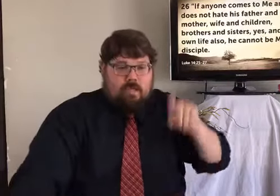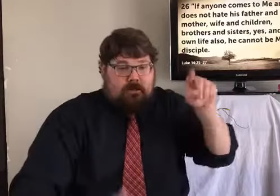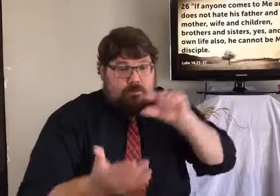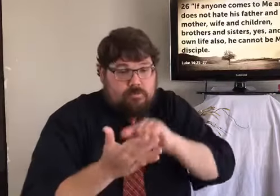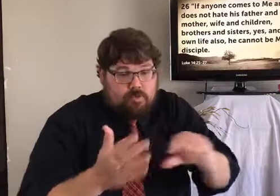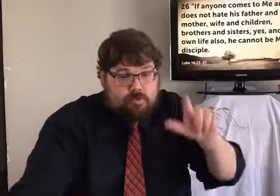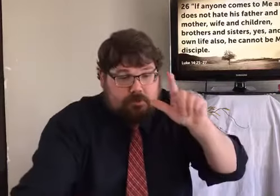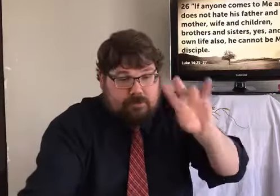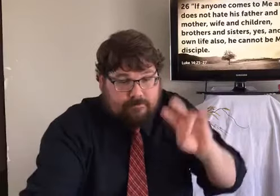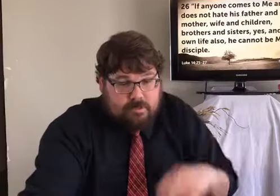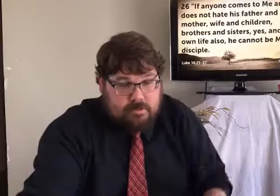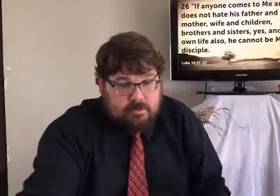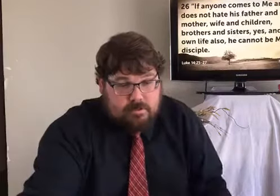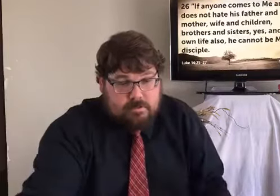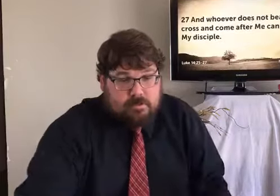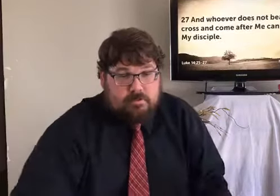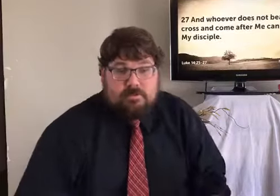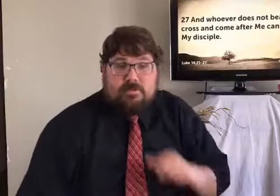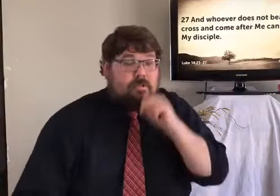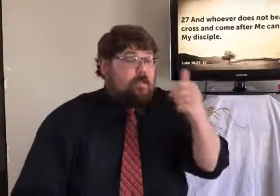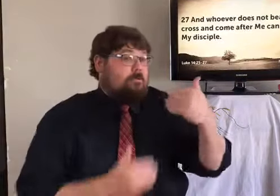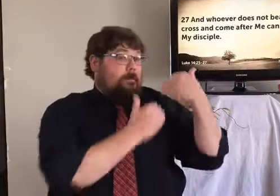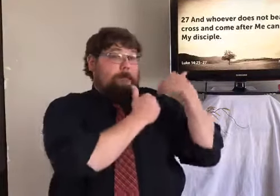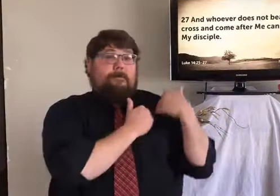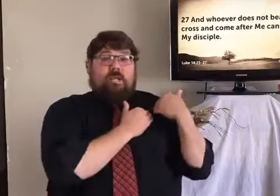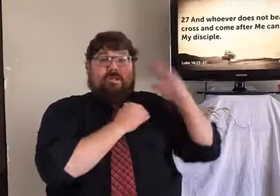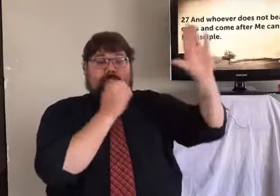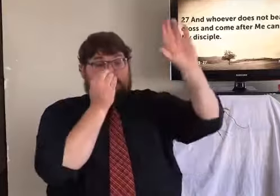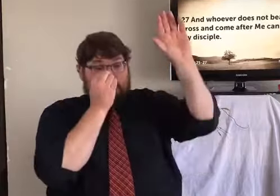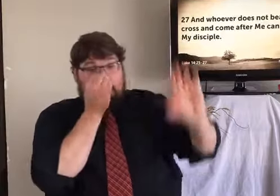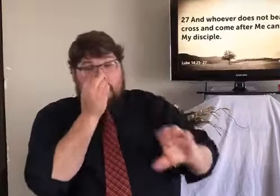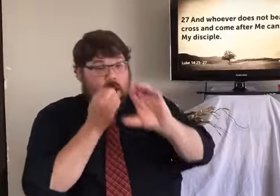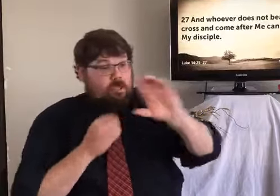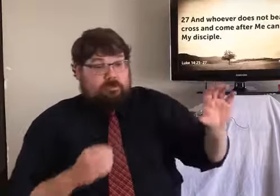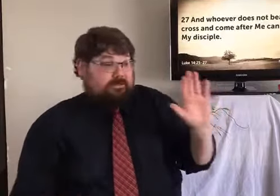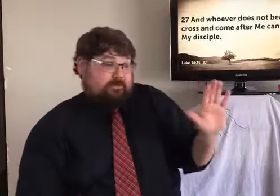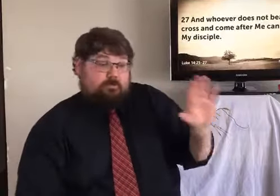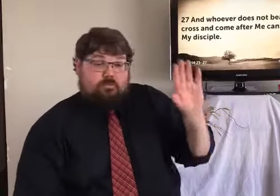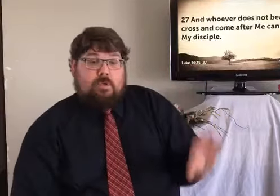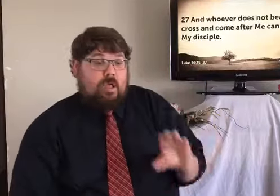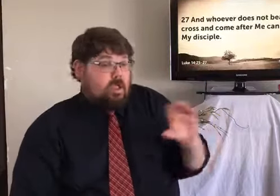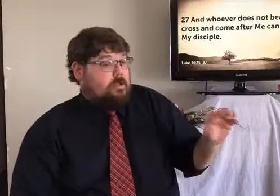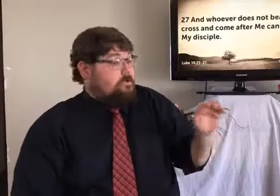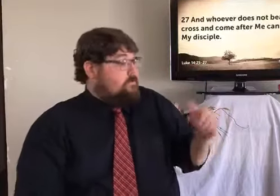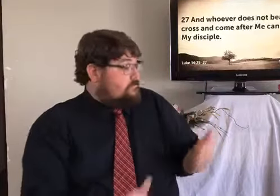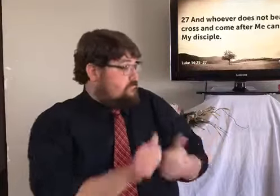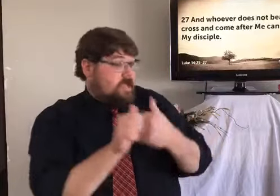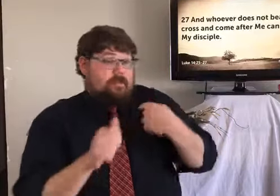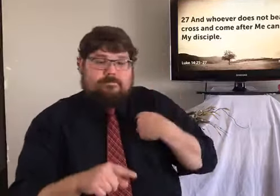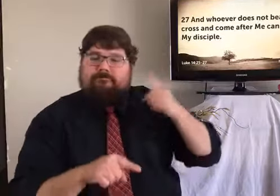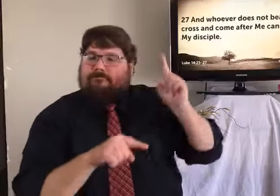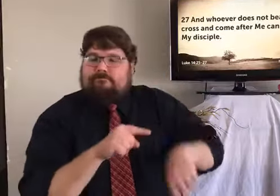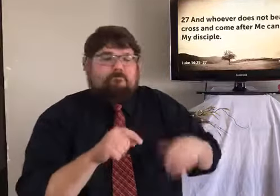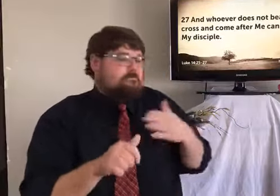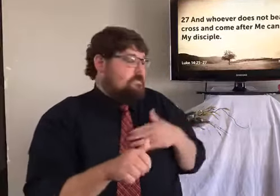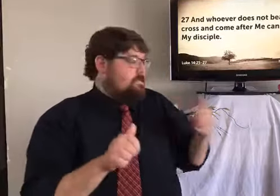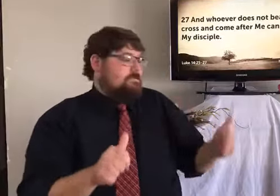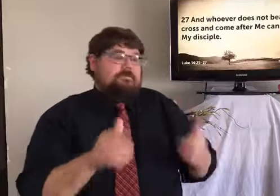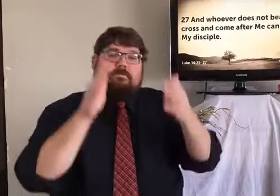than my own life, being committed to follow Christ. Verse 27 says, Whoever does not bear his cross